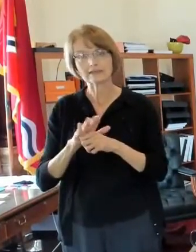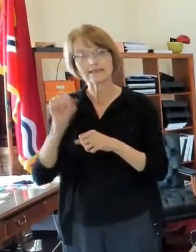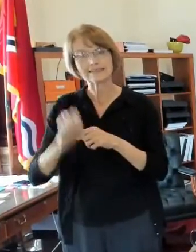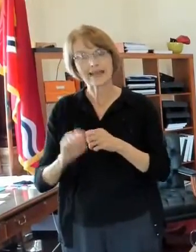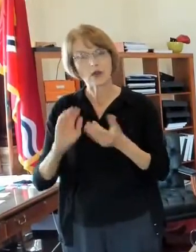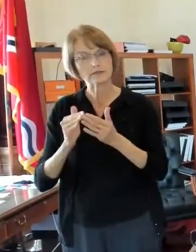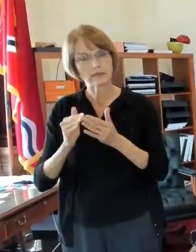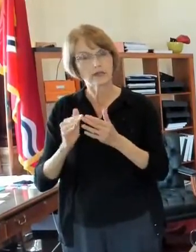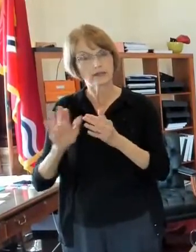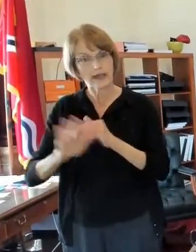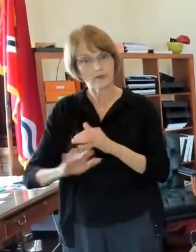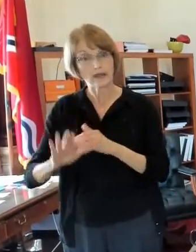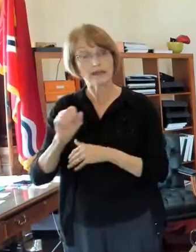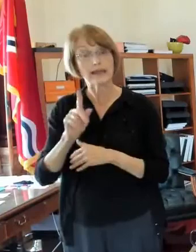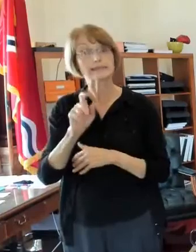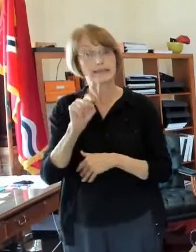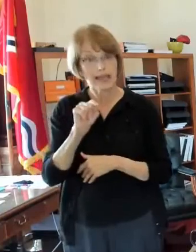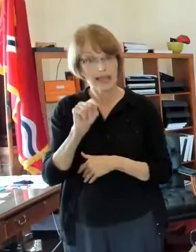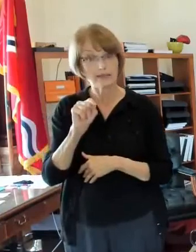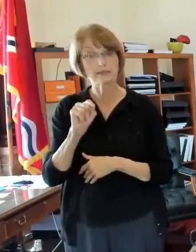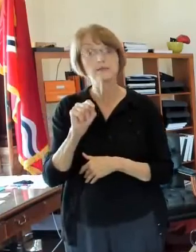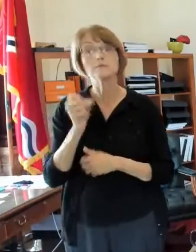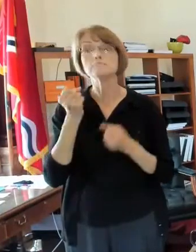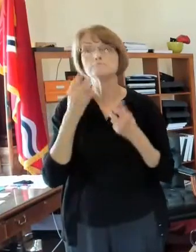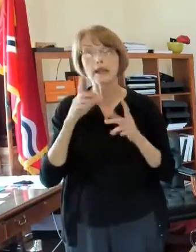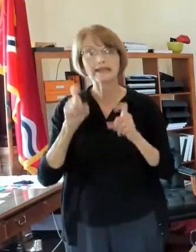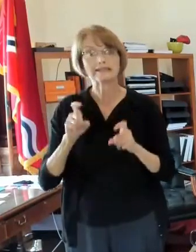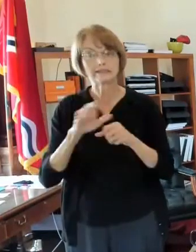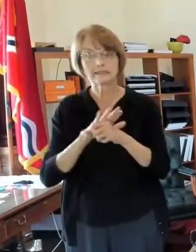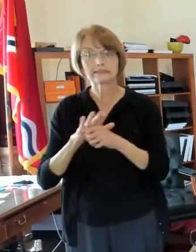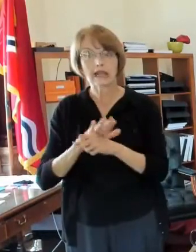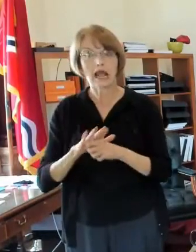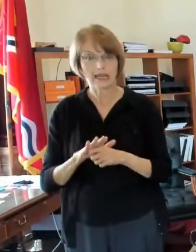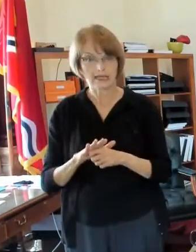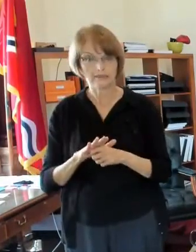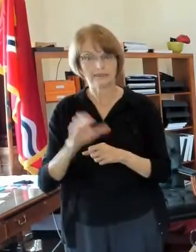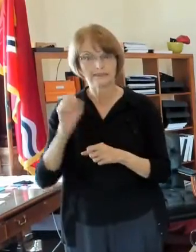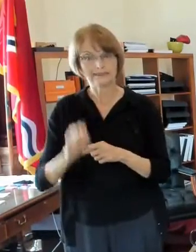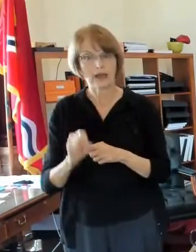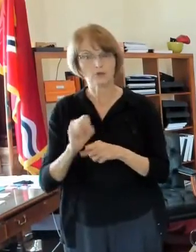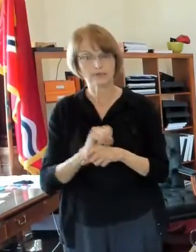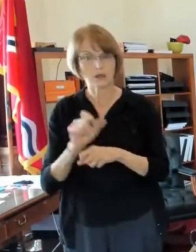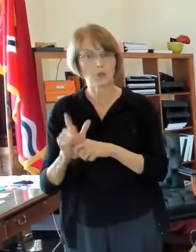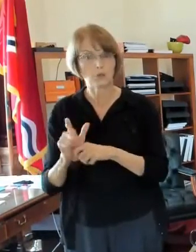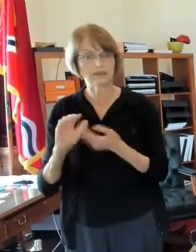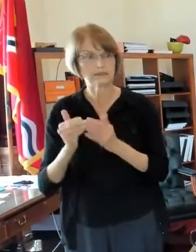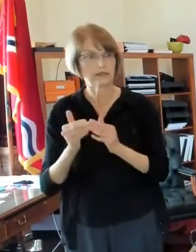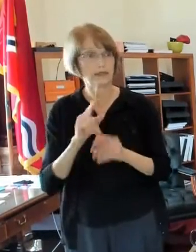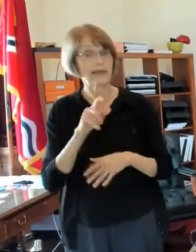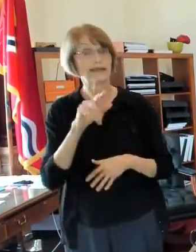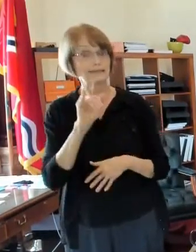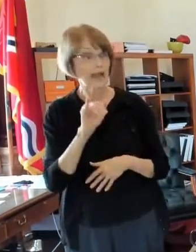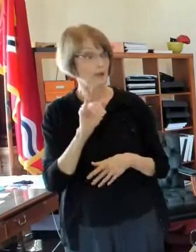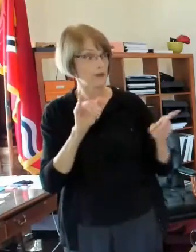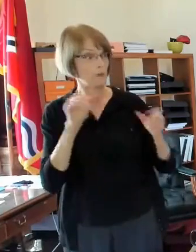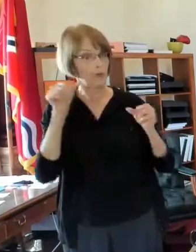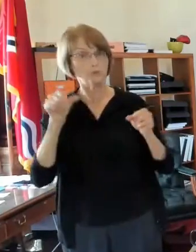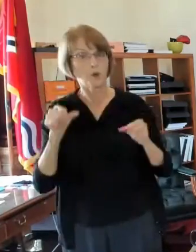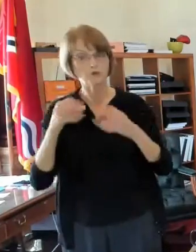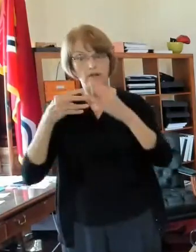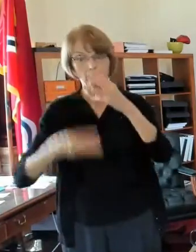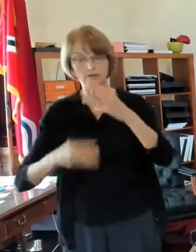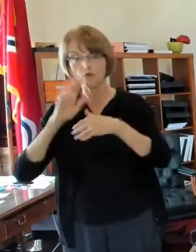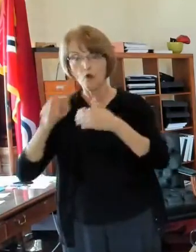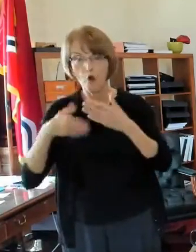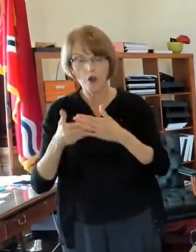yes cat there are quite a few testing sites on the south side of the city in fact tommy will post a list to